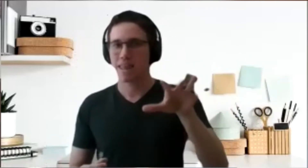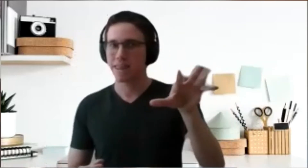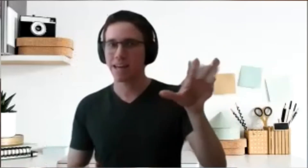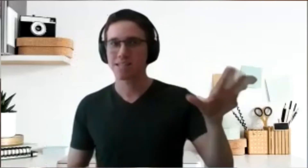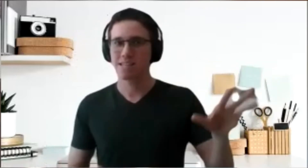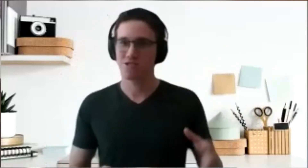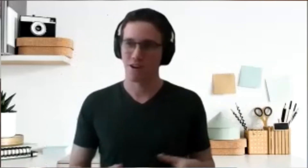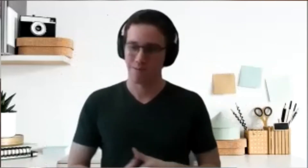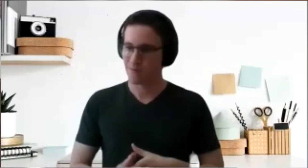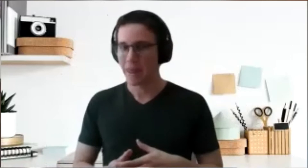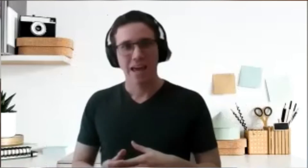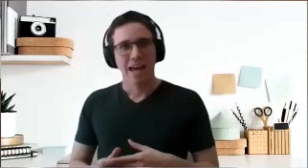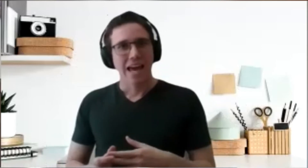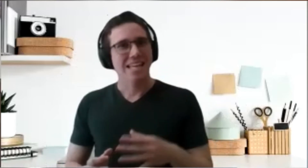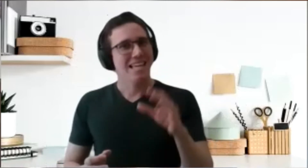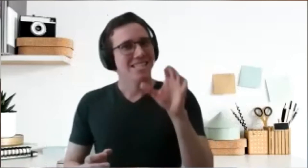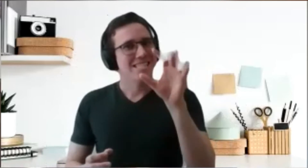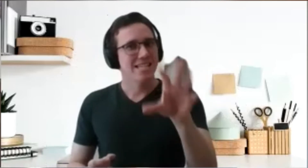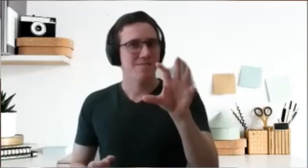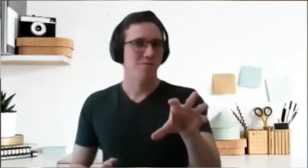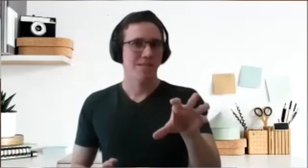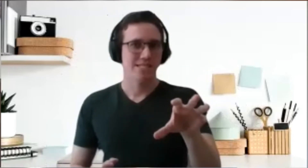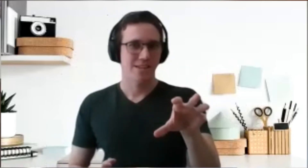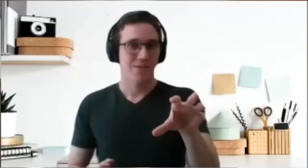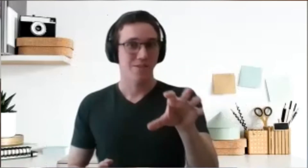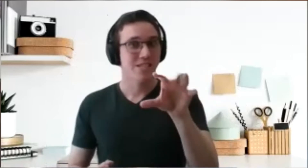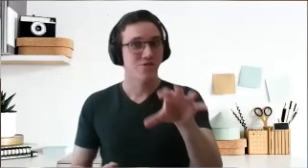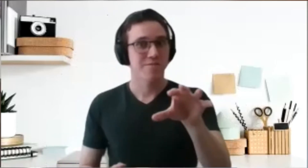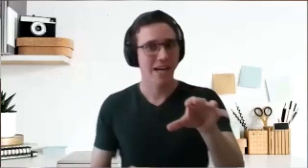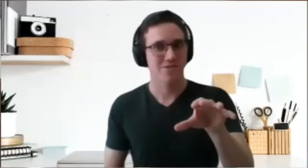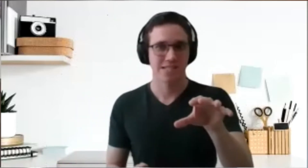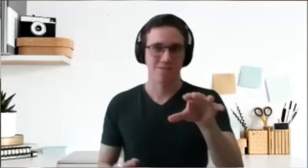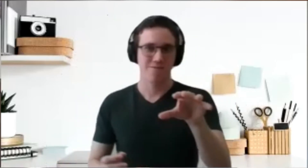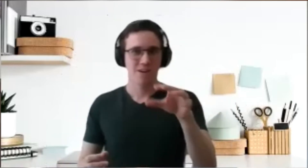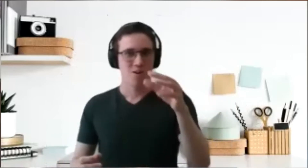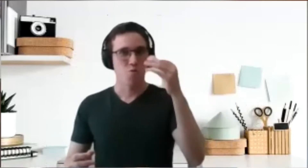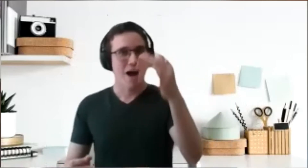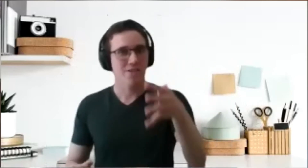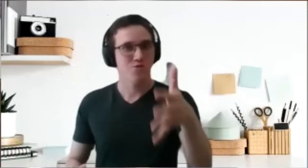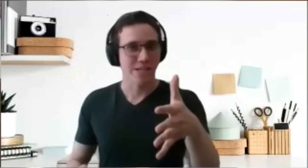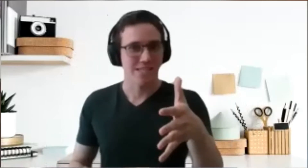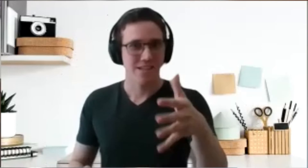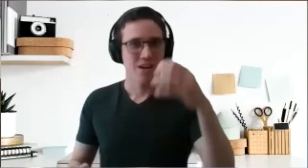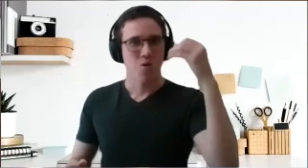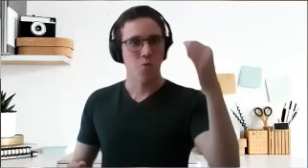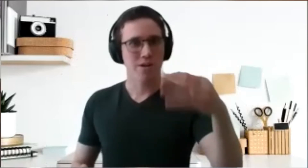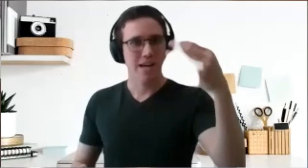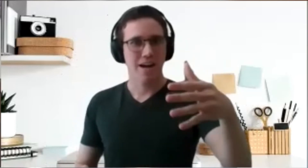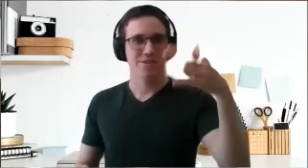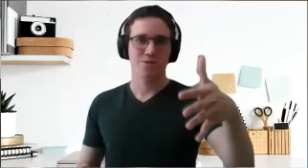a thankless job. In that these moments, you need to remind yourself why you do it. What are your